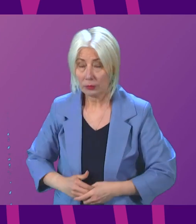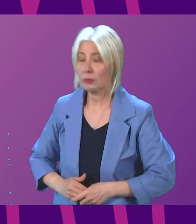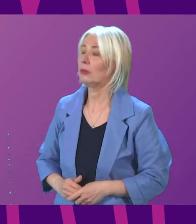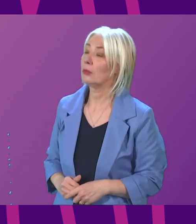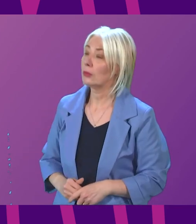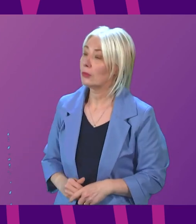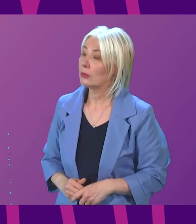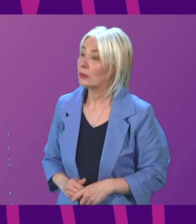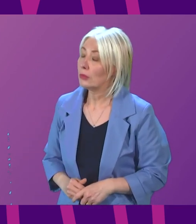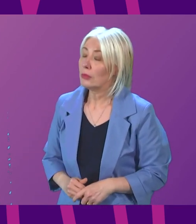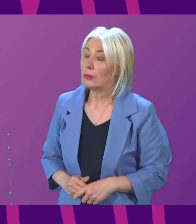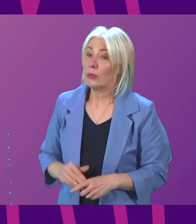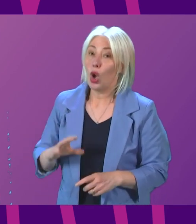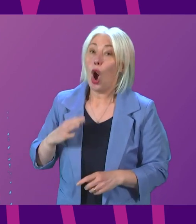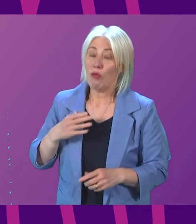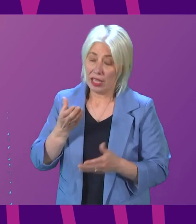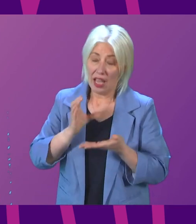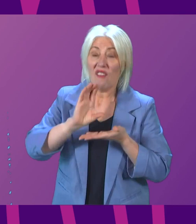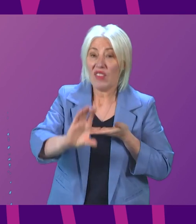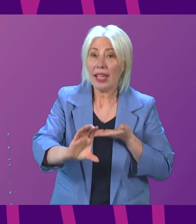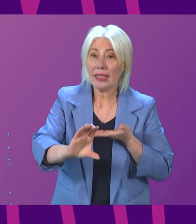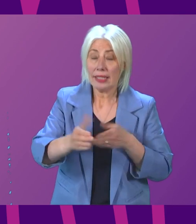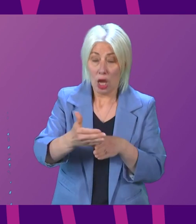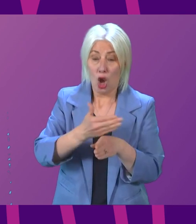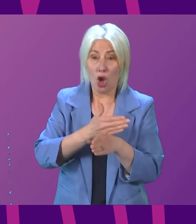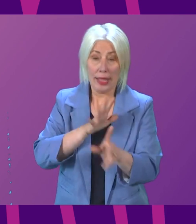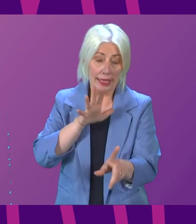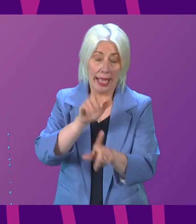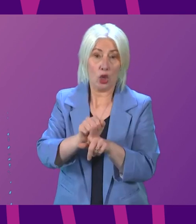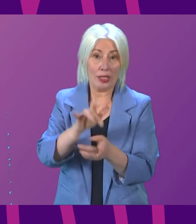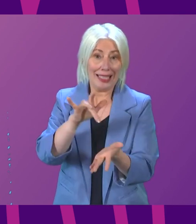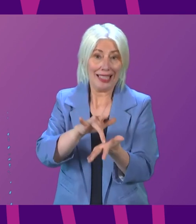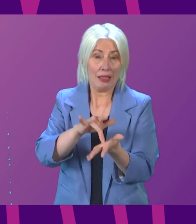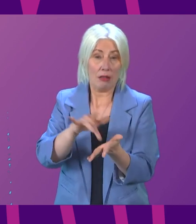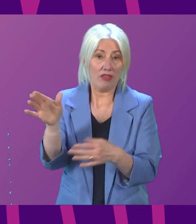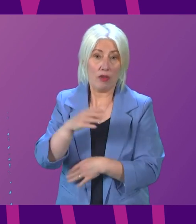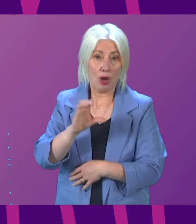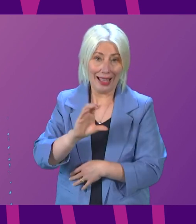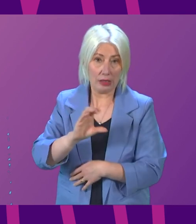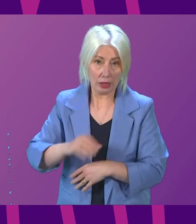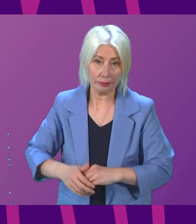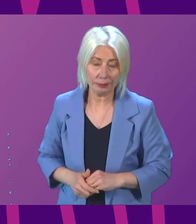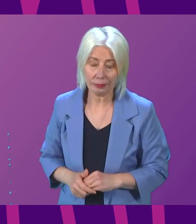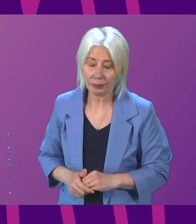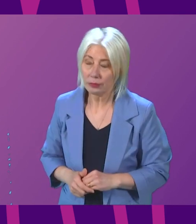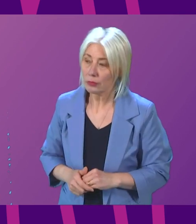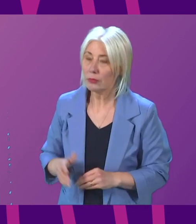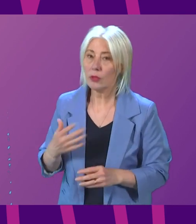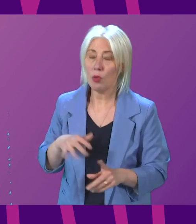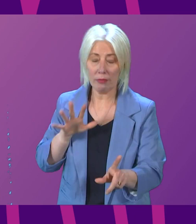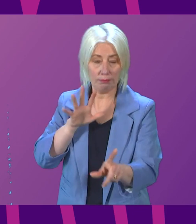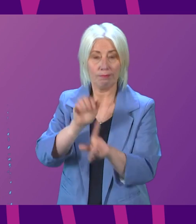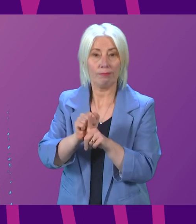We are already investing of course in early diagnostic centres for cancer and of course we have the Detect